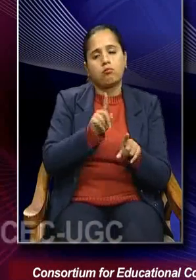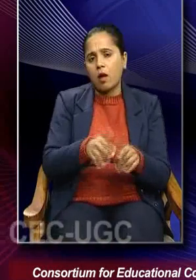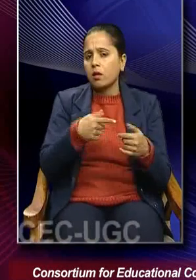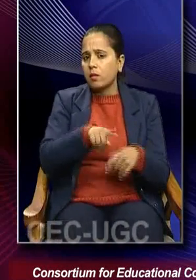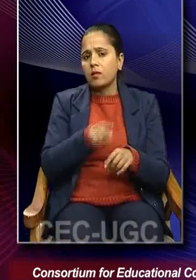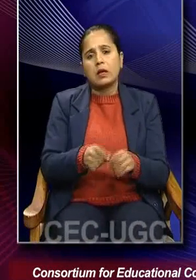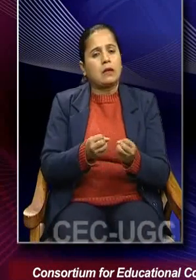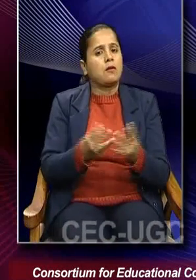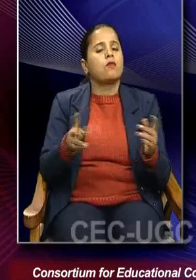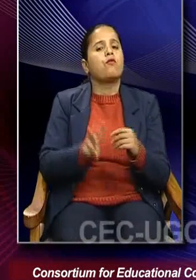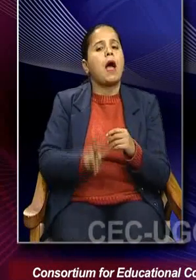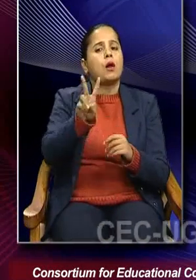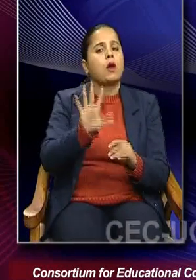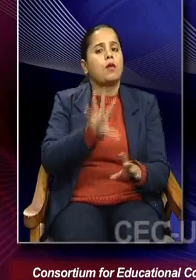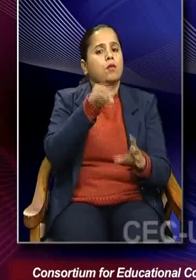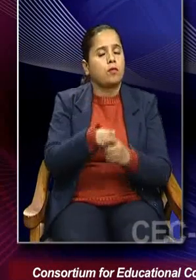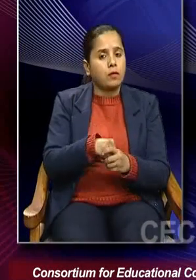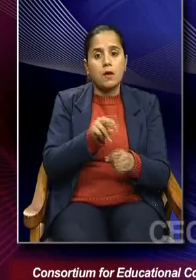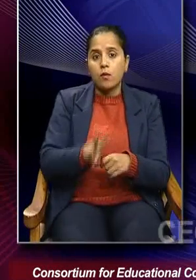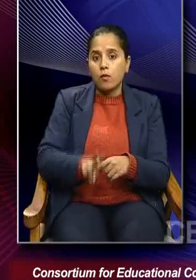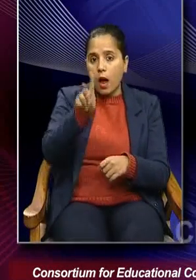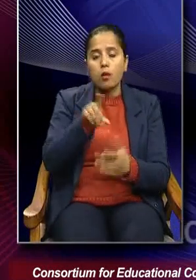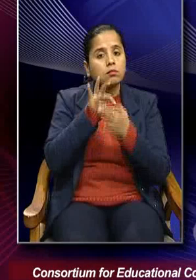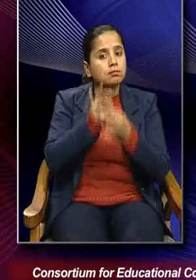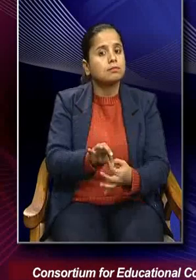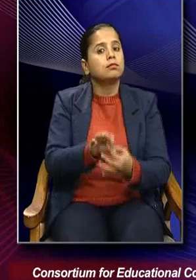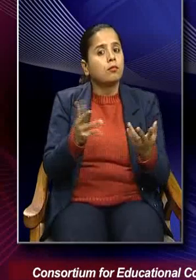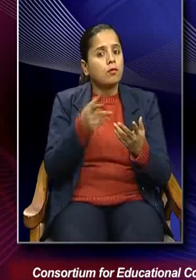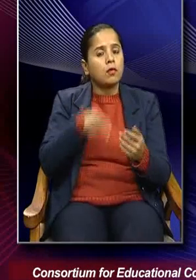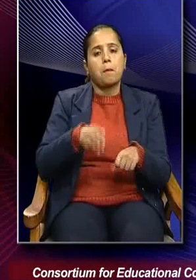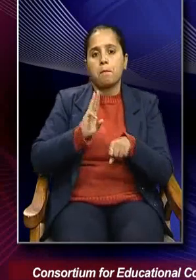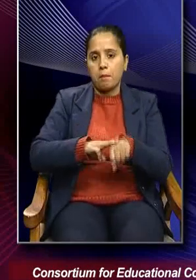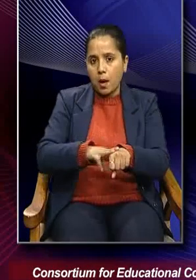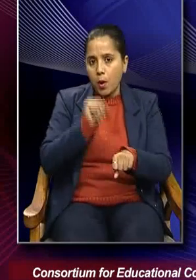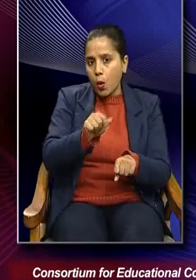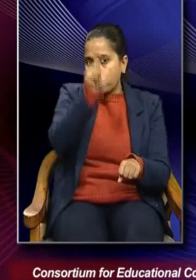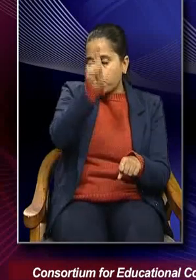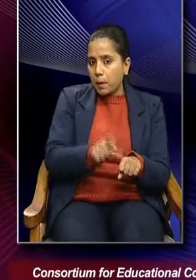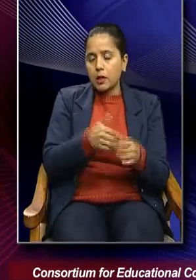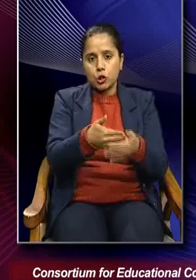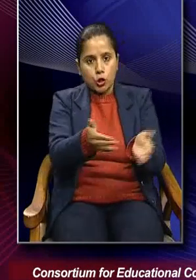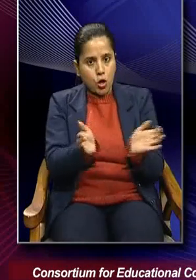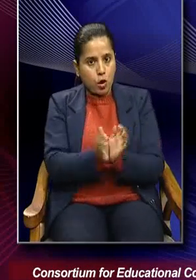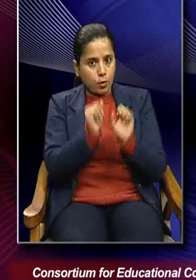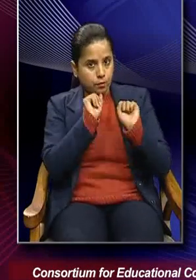several values. Values related to membership of a particular community, religion